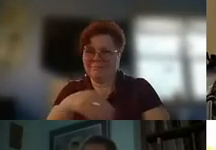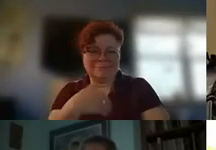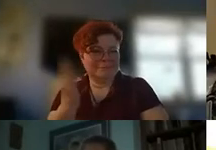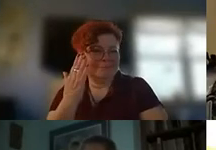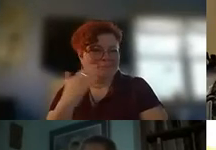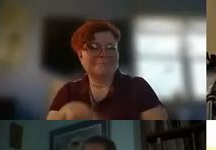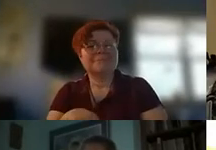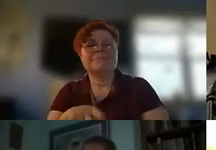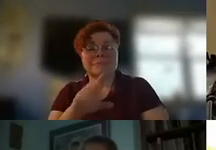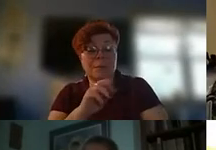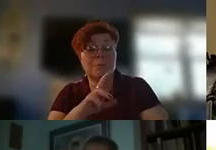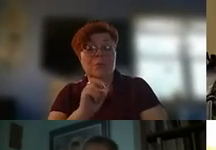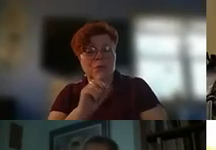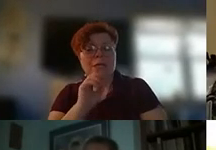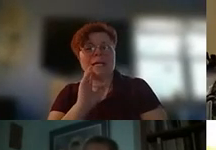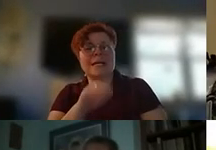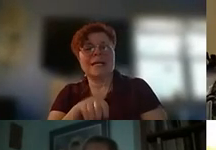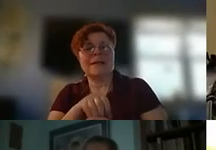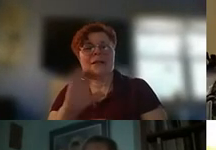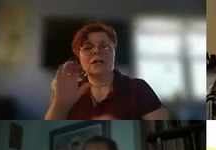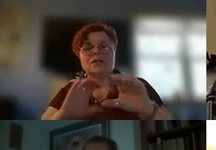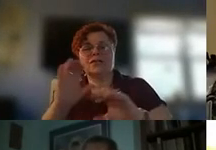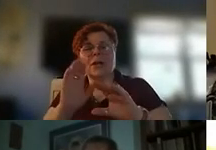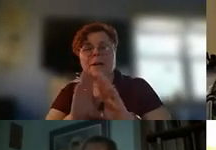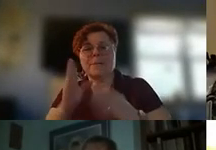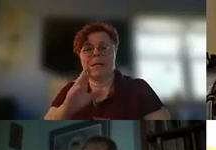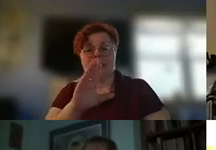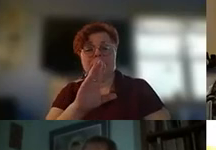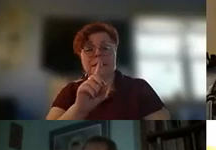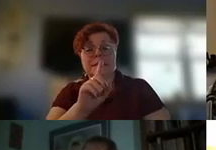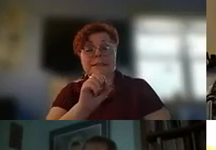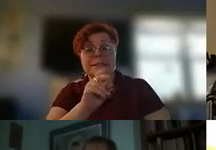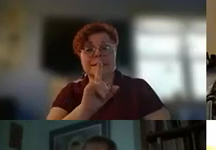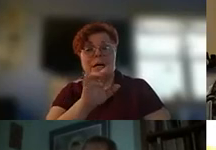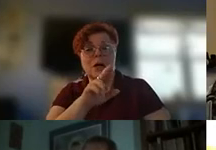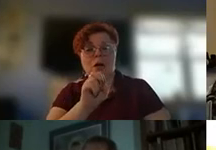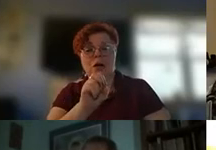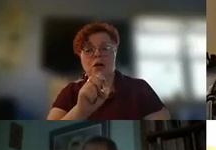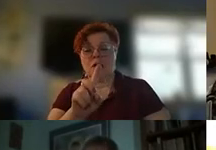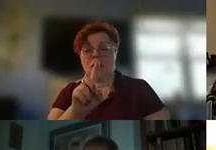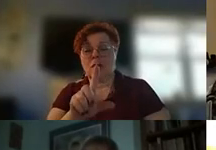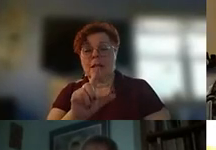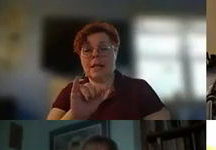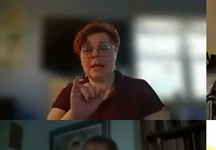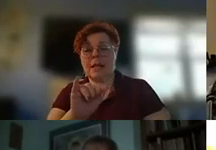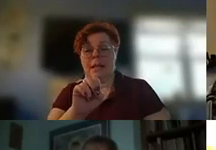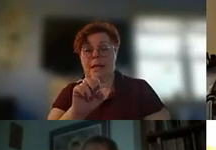i'm putting that in the chat box it's desire lines from hovelbush books